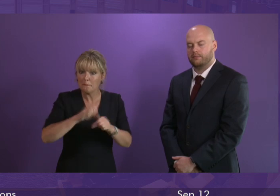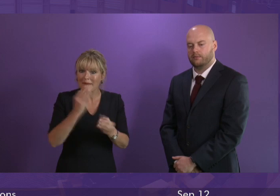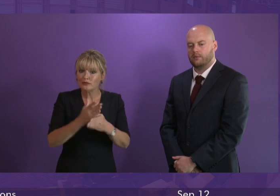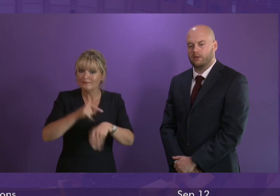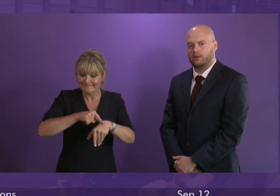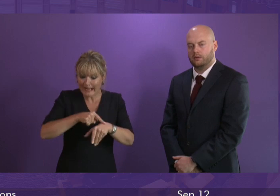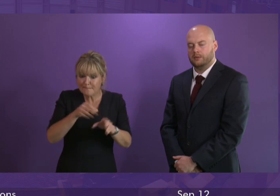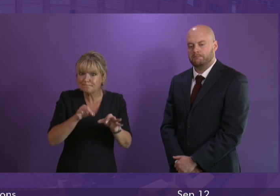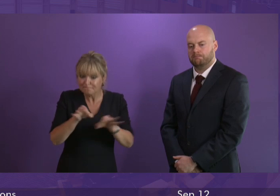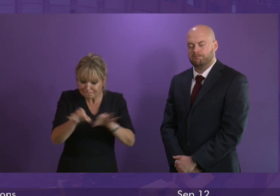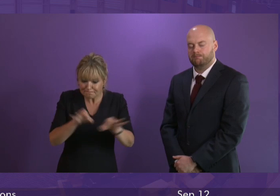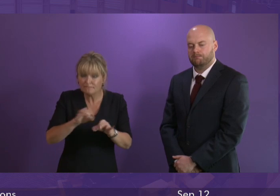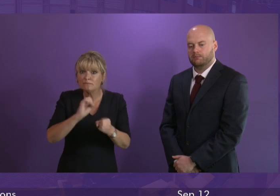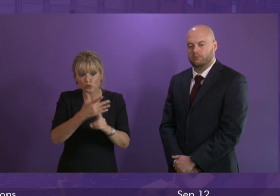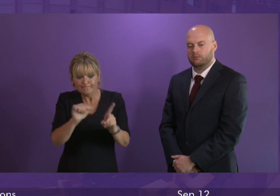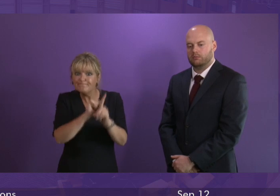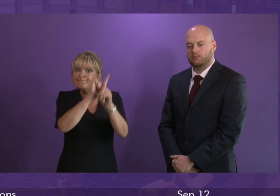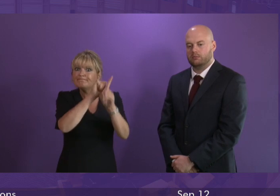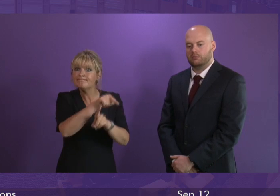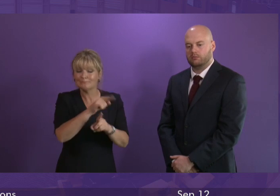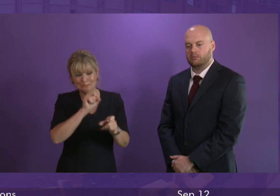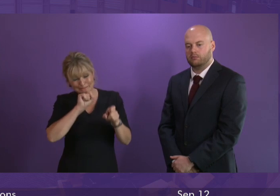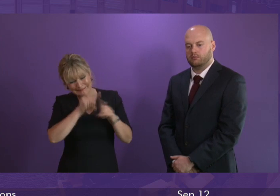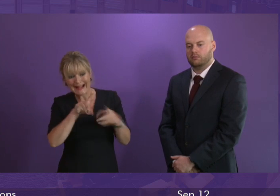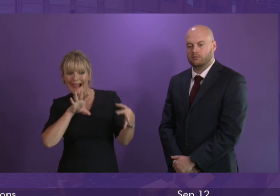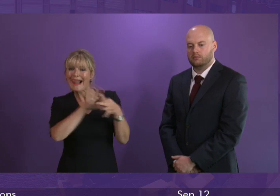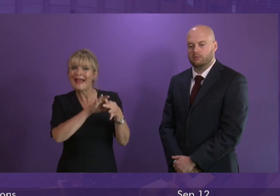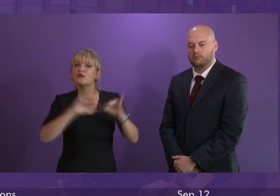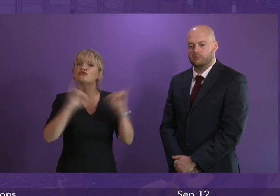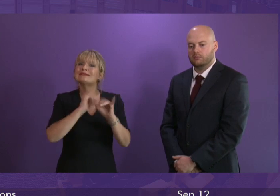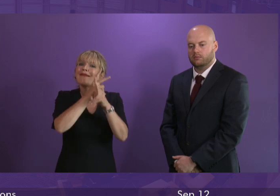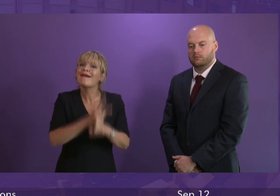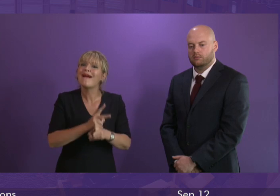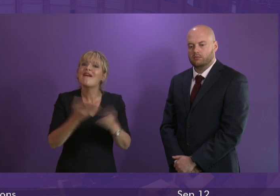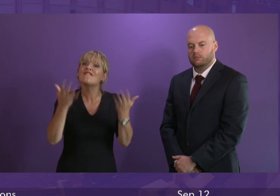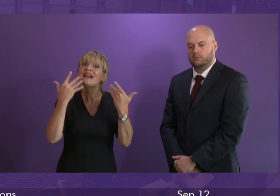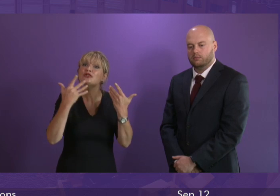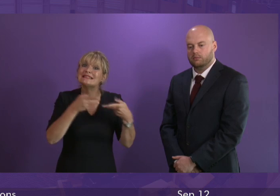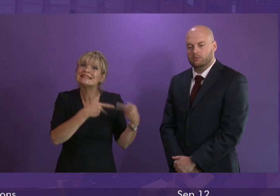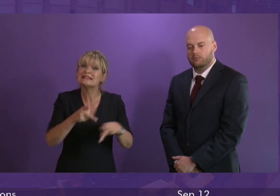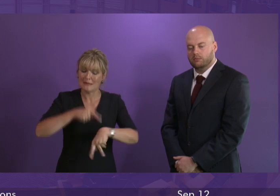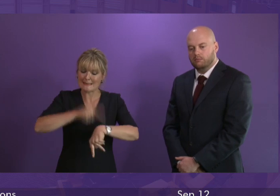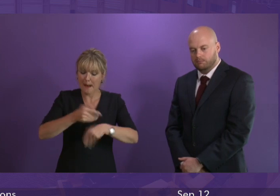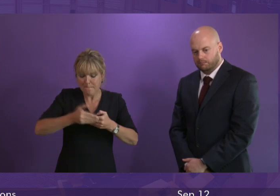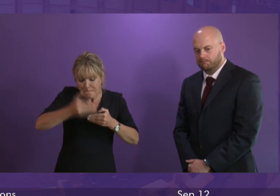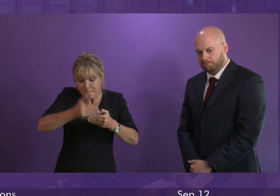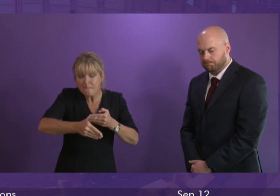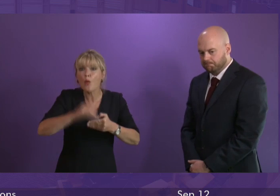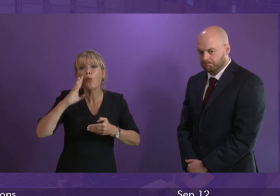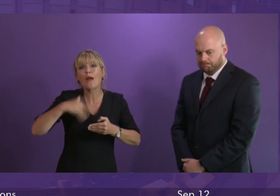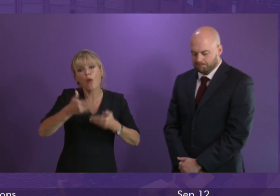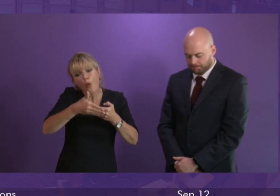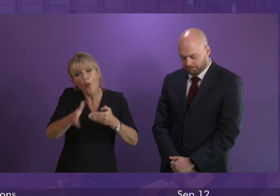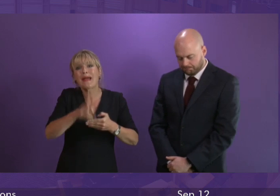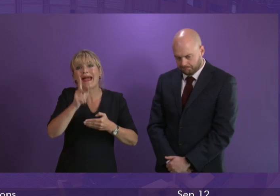timescale for the rectification, particularly to the critical care ventilation system, to be carried out and a timescale to be laid out for the opening,